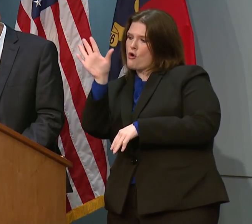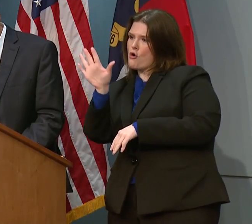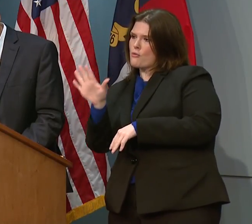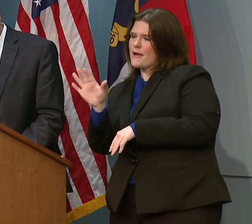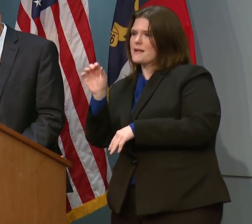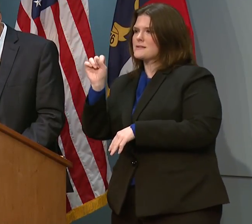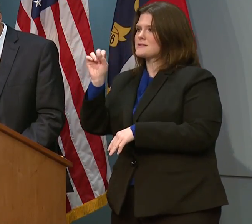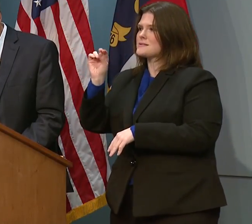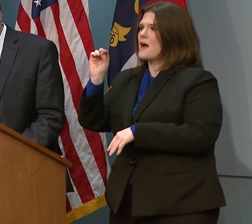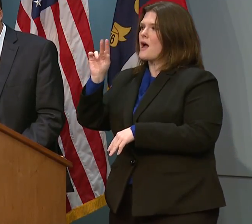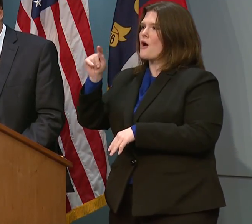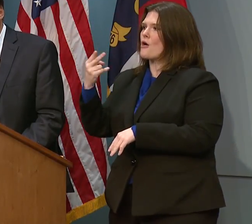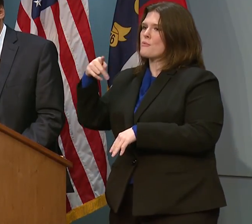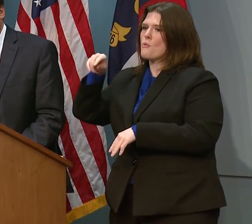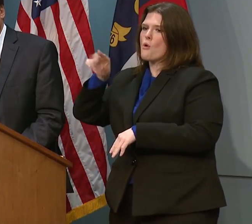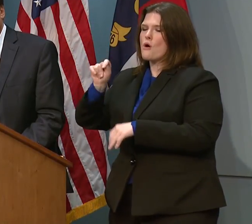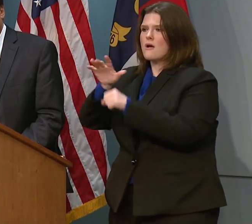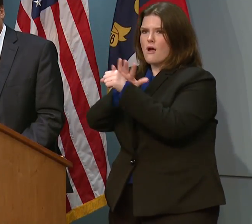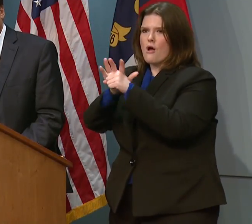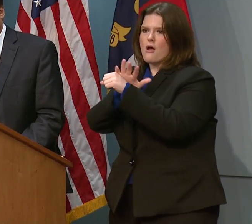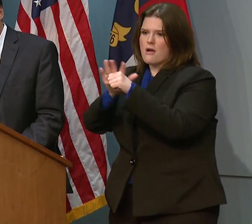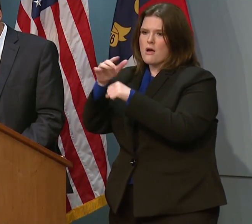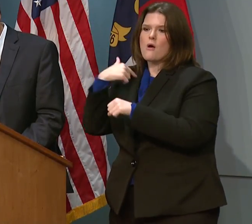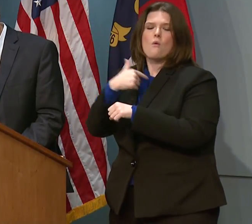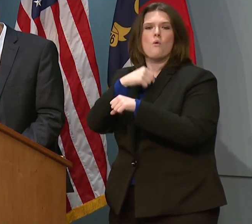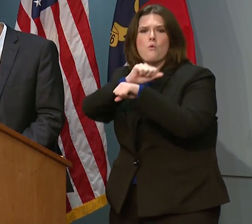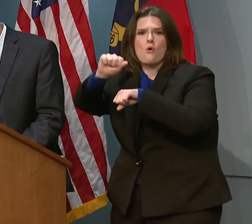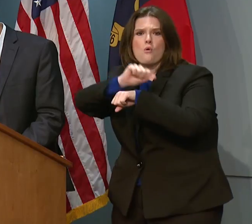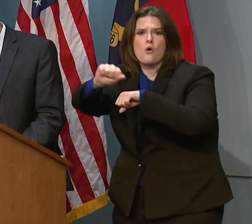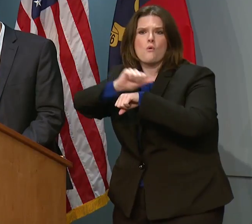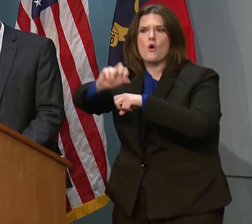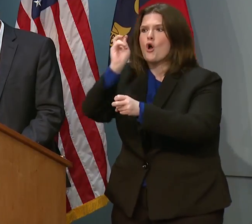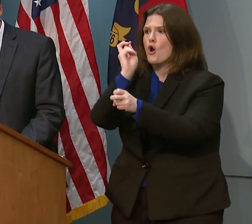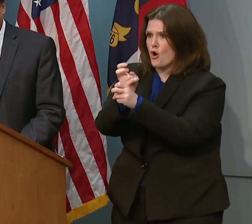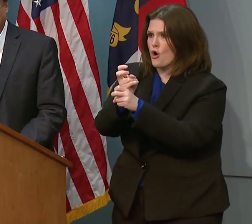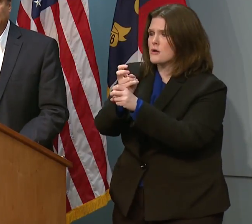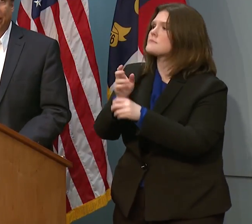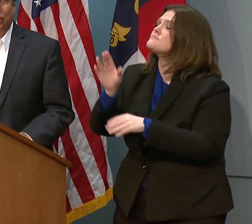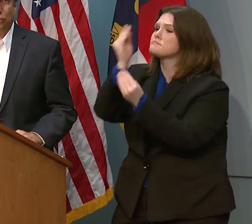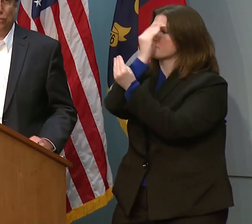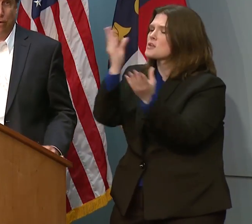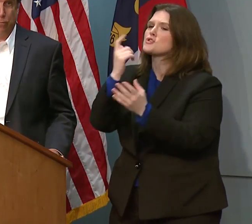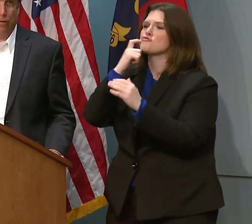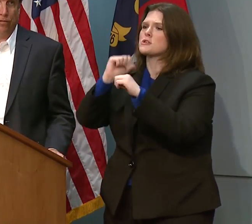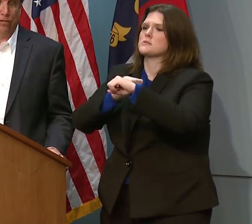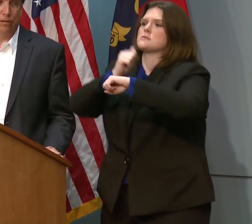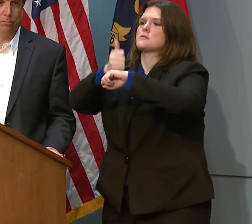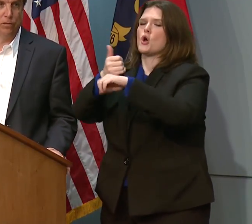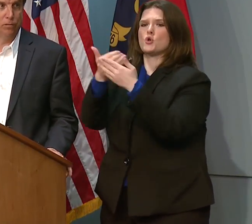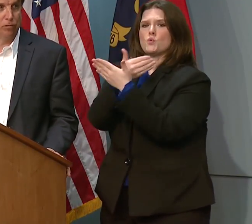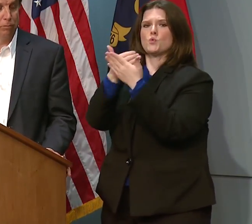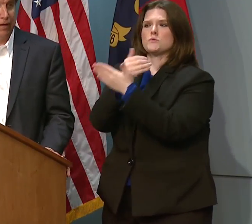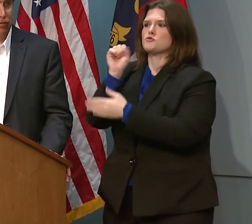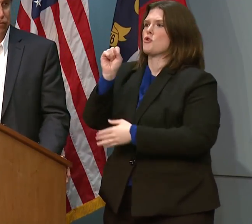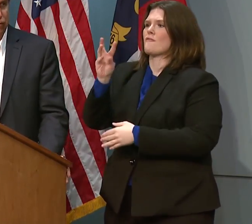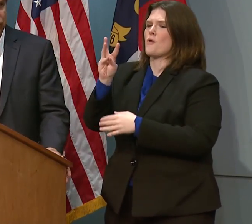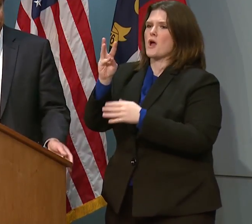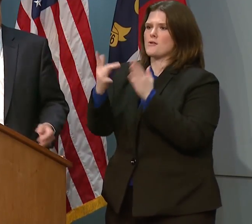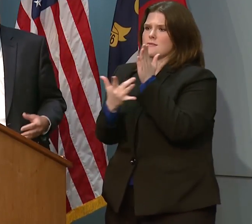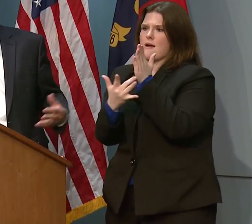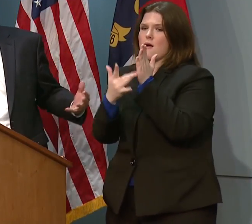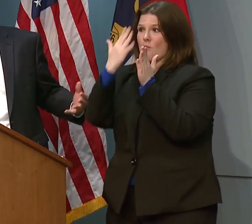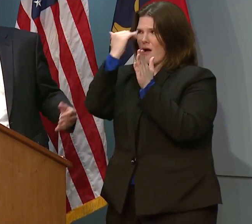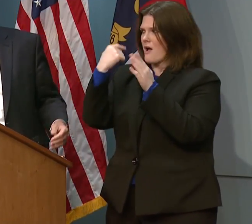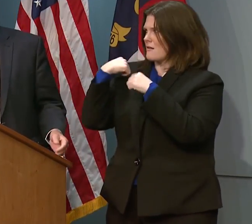Southport area. So those people are working very, very hard. By the way, we also just implemented a new software system due to some lessons